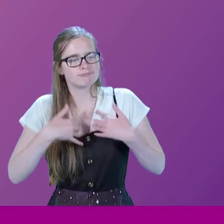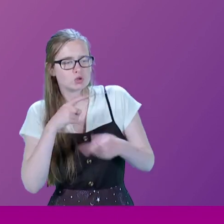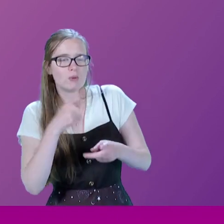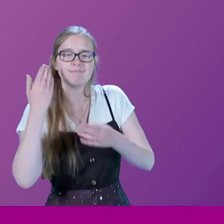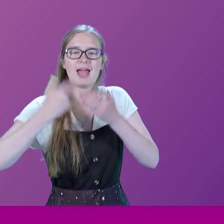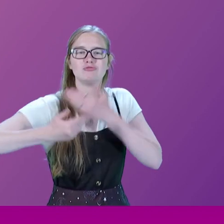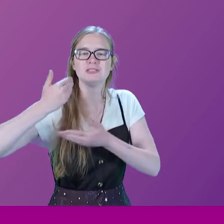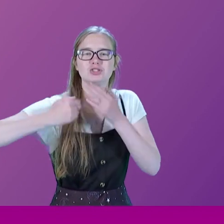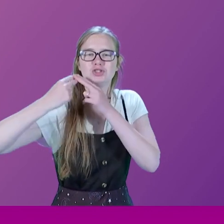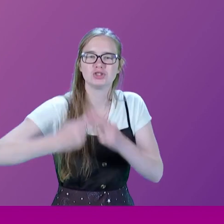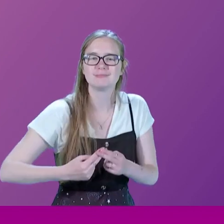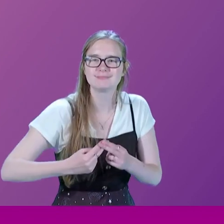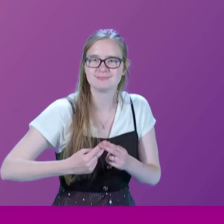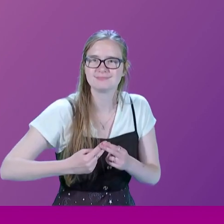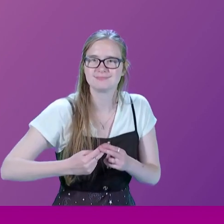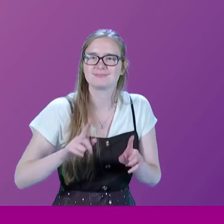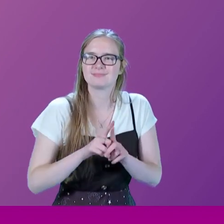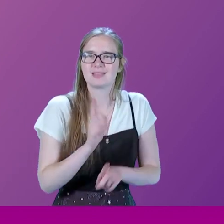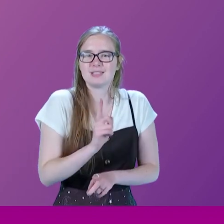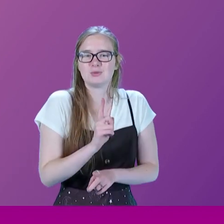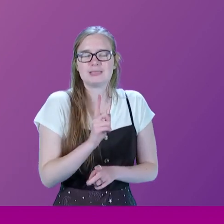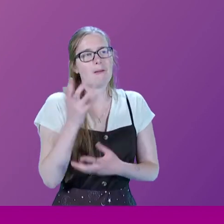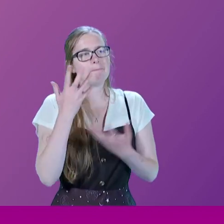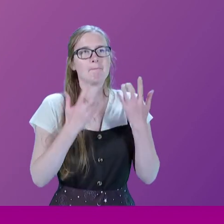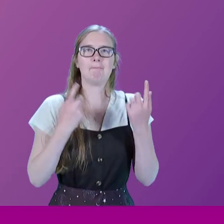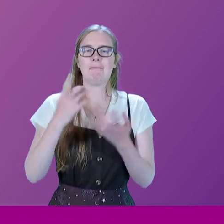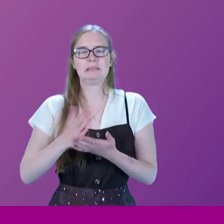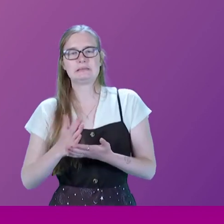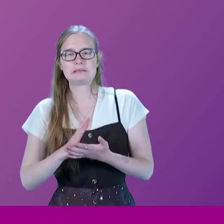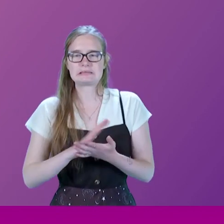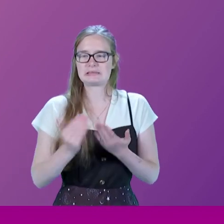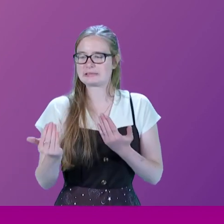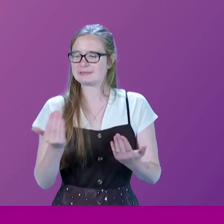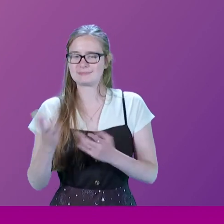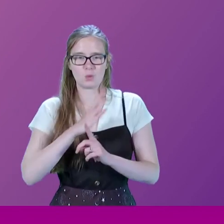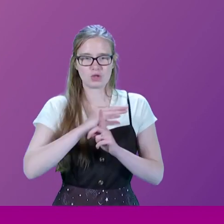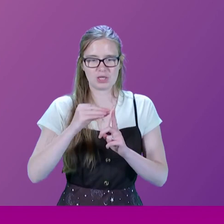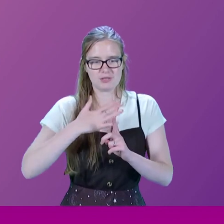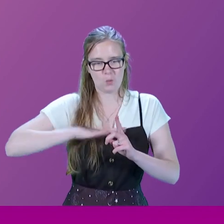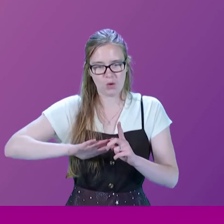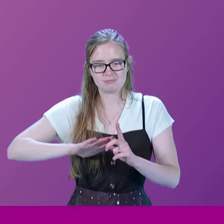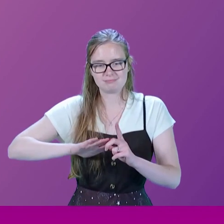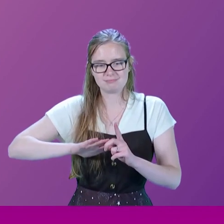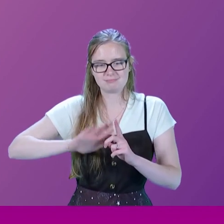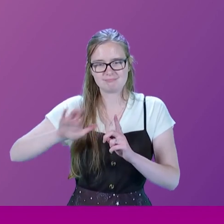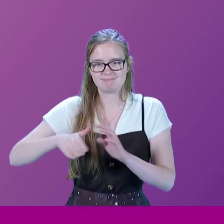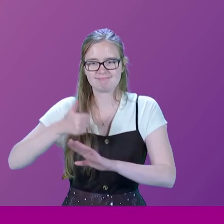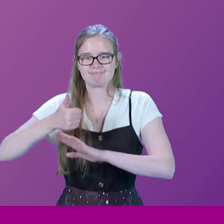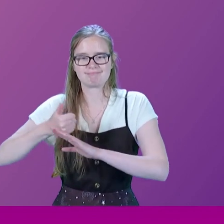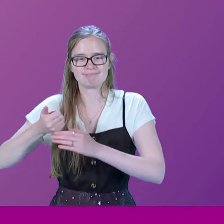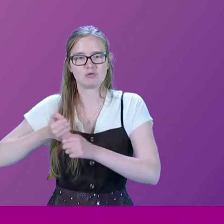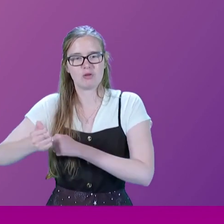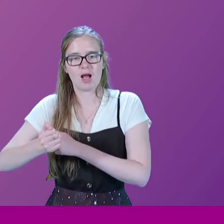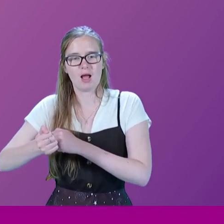heritage. So this was this was a conundrum. As conservatives, we wanted to see the settled Carlisle